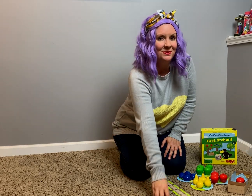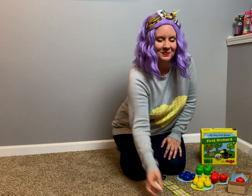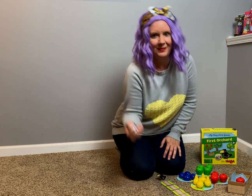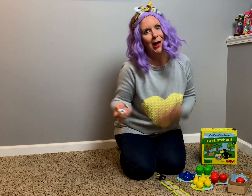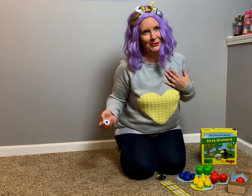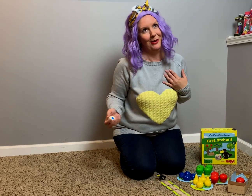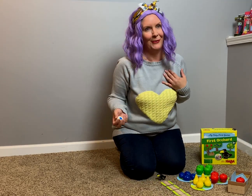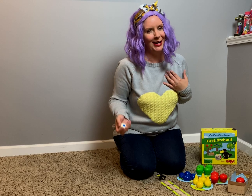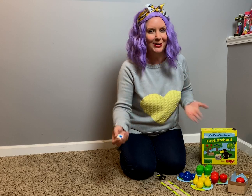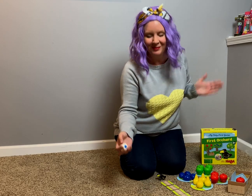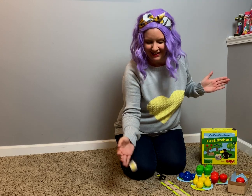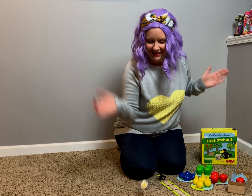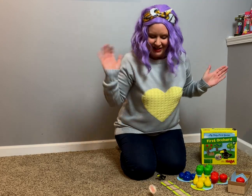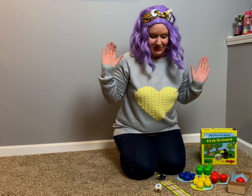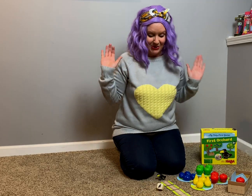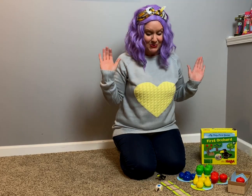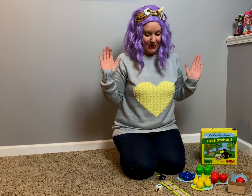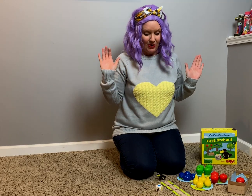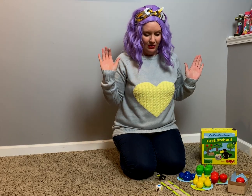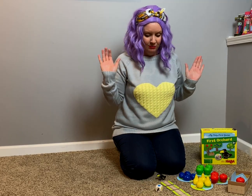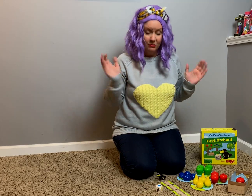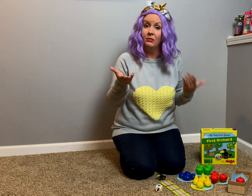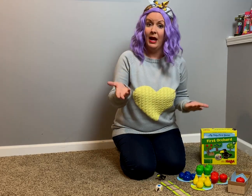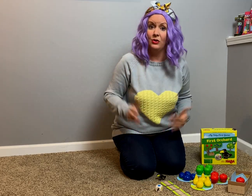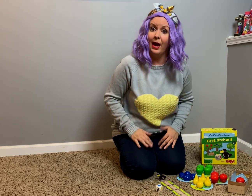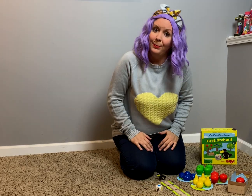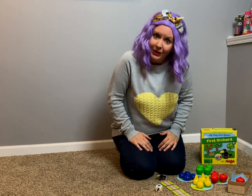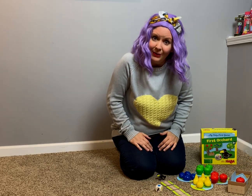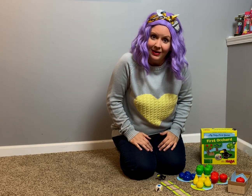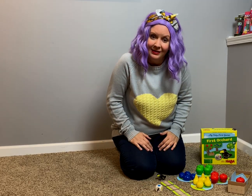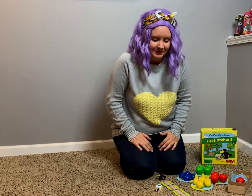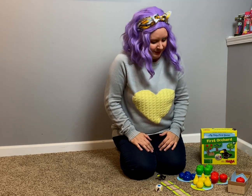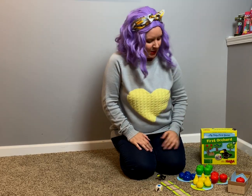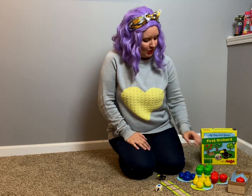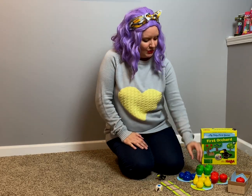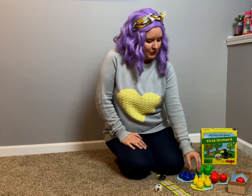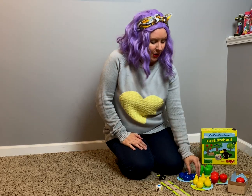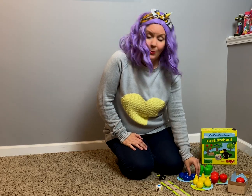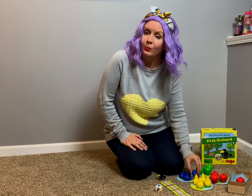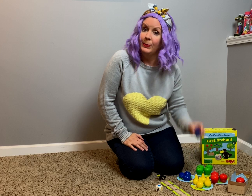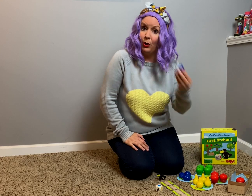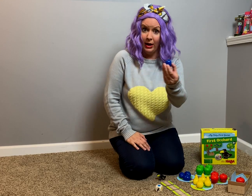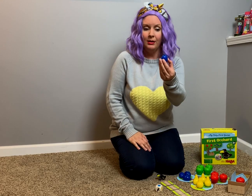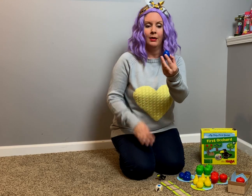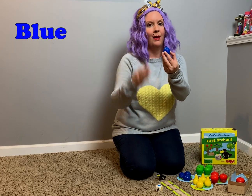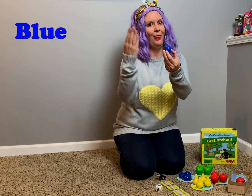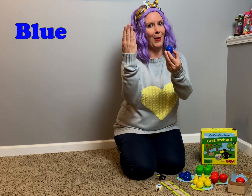I'll do it for you. So, you roll. And you got blue. So, we put the